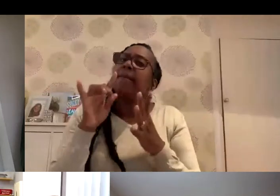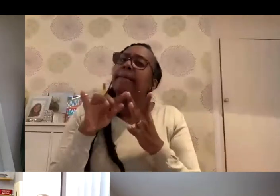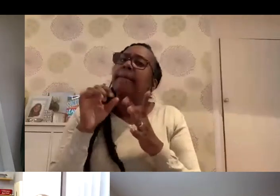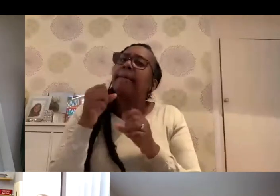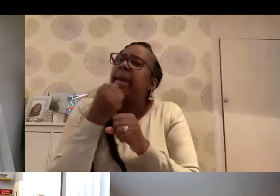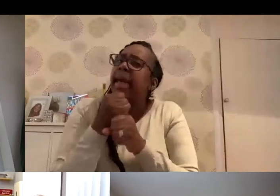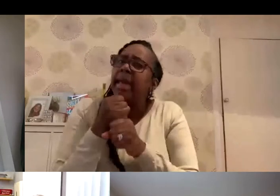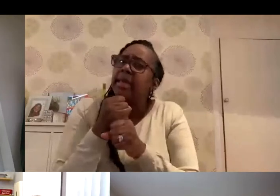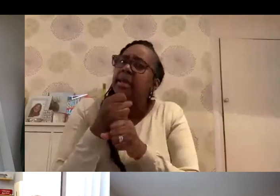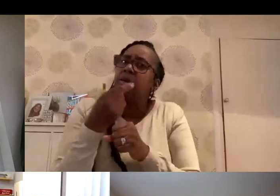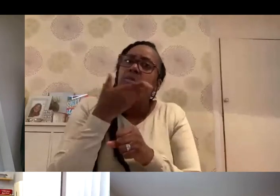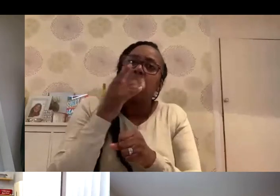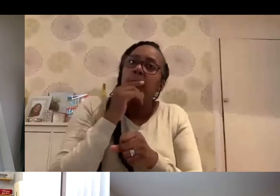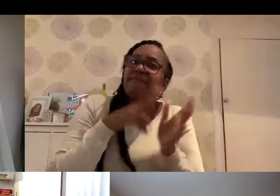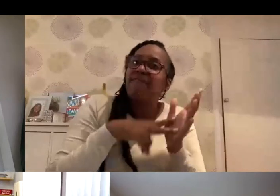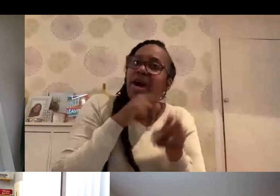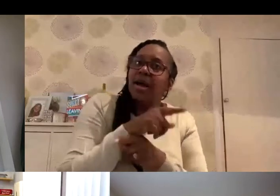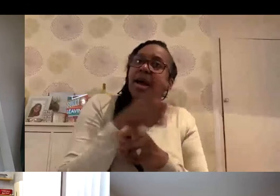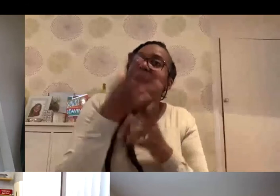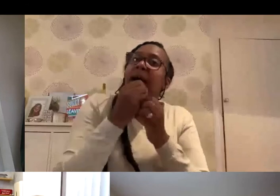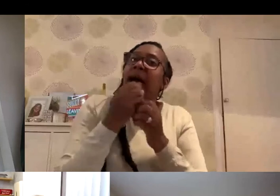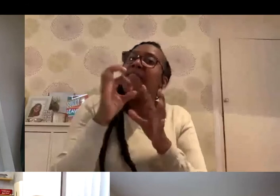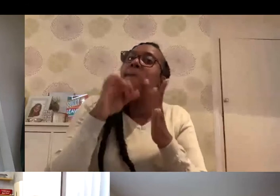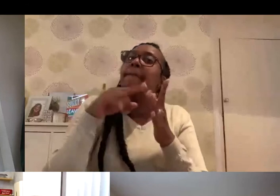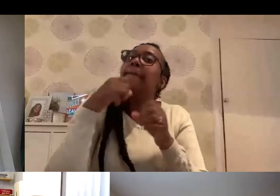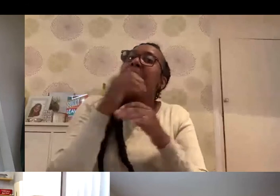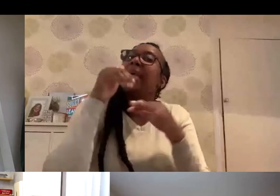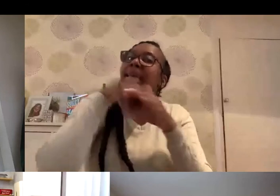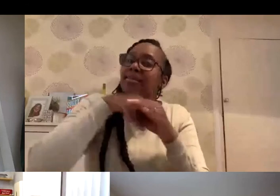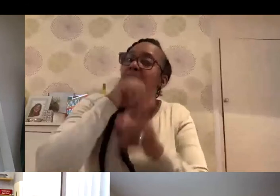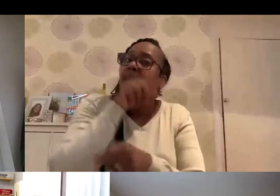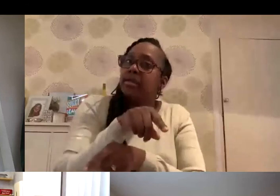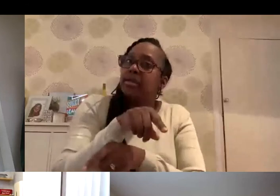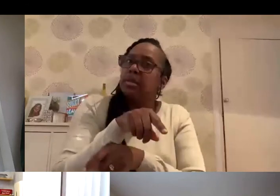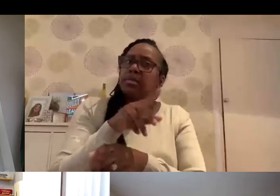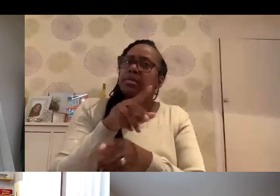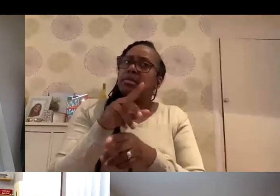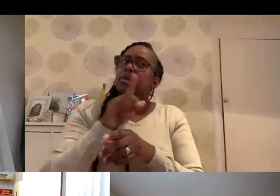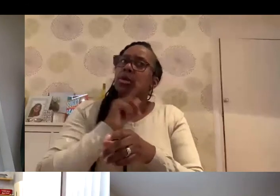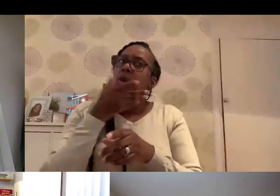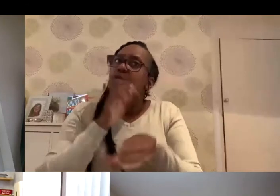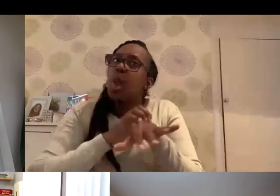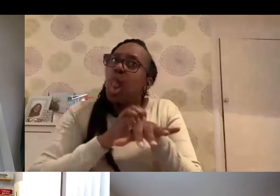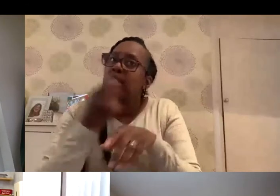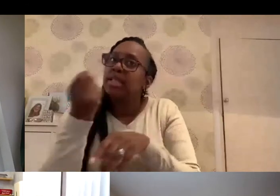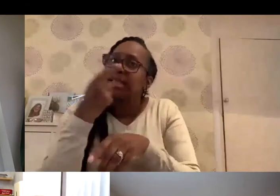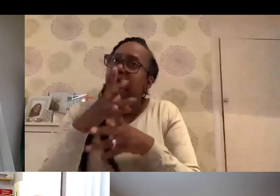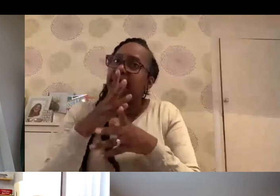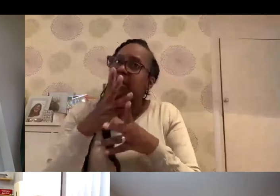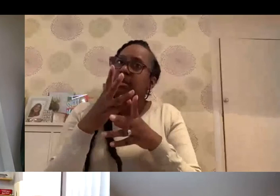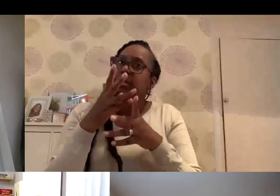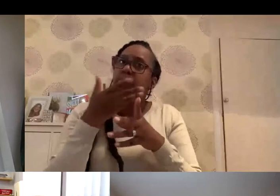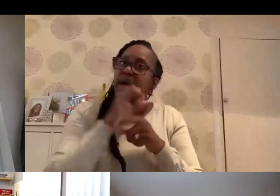we wouldn't advise that you have the Pfizer one because Pfizer has got PEG in it. That's the only reason, not because the AstraZeneca is any better than the